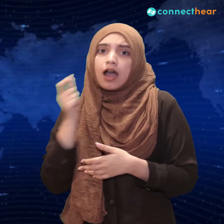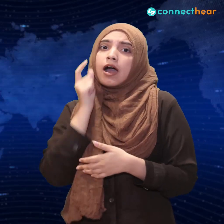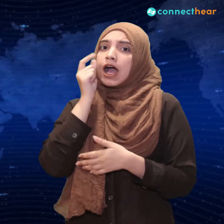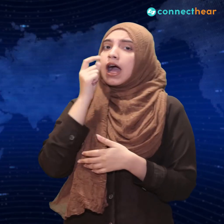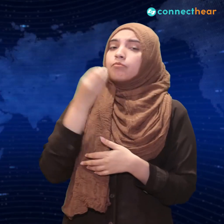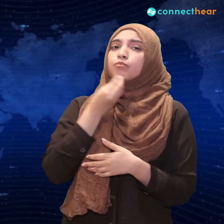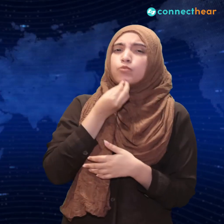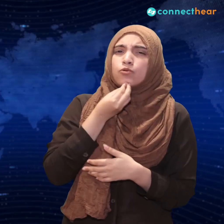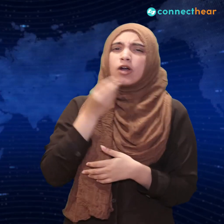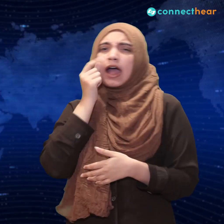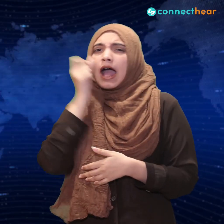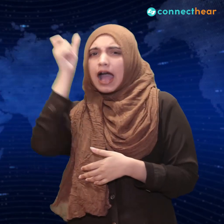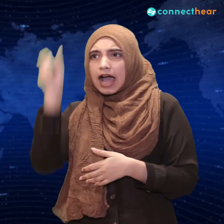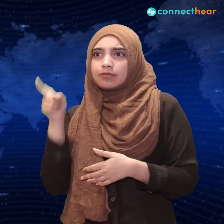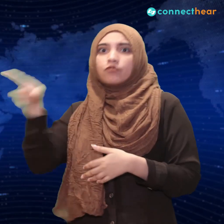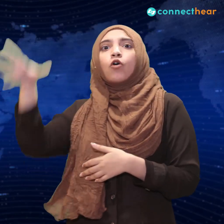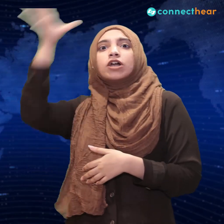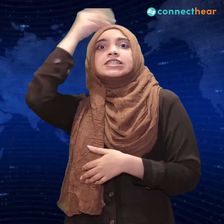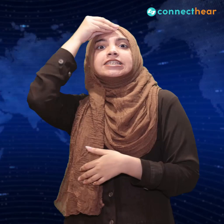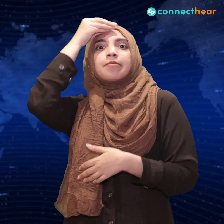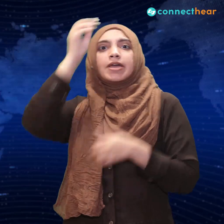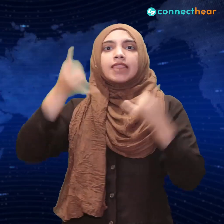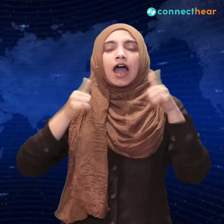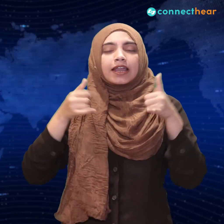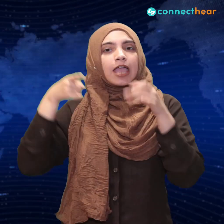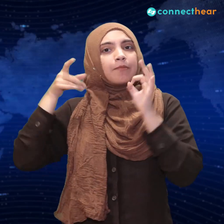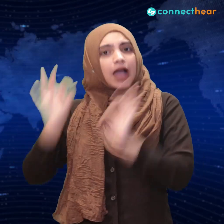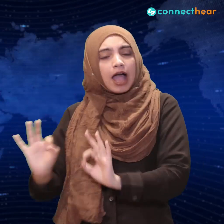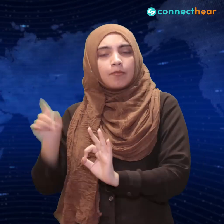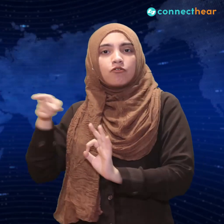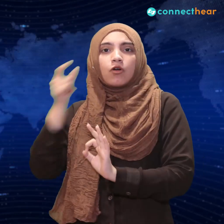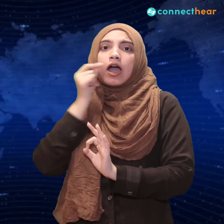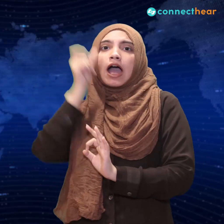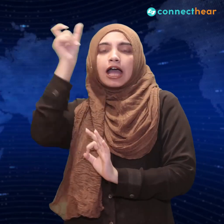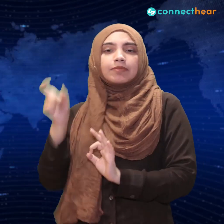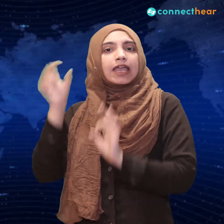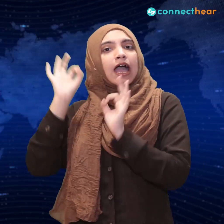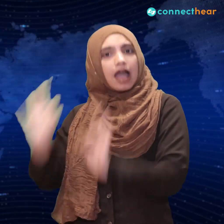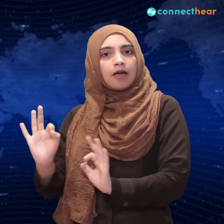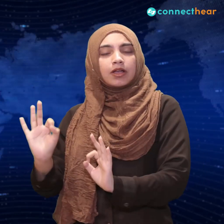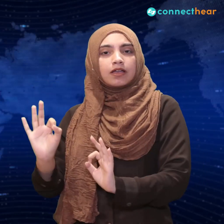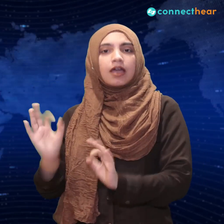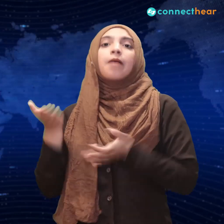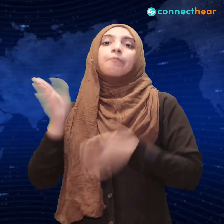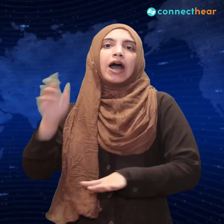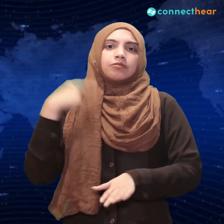Squid Game. With this in mind, I went back on every episode and found these cool new details.